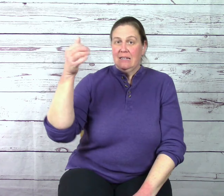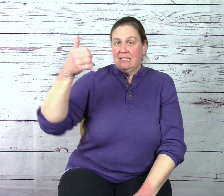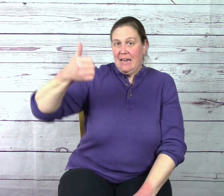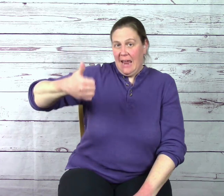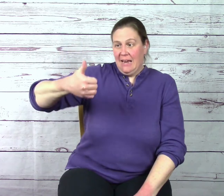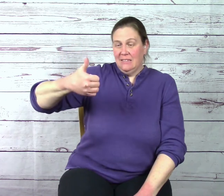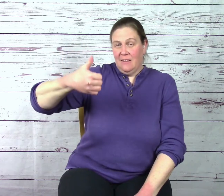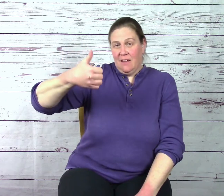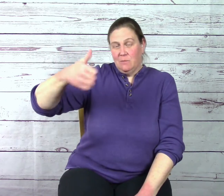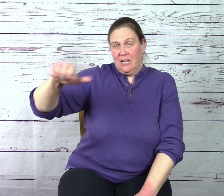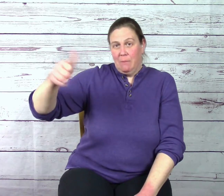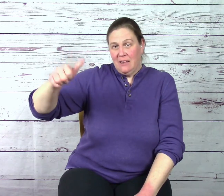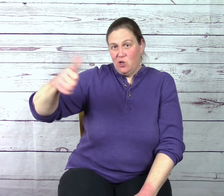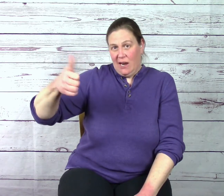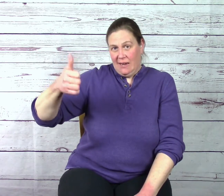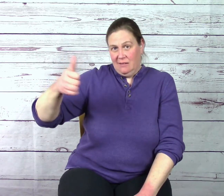Ten is a thumbs up and shake it.